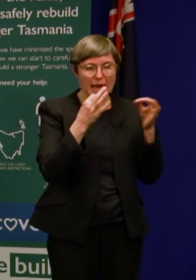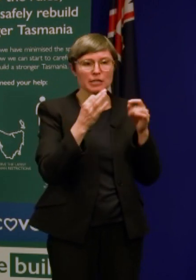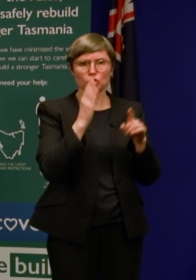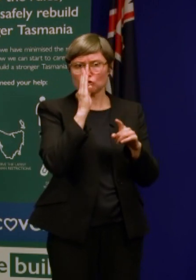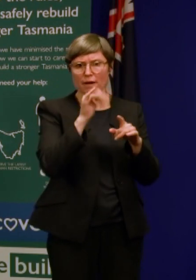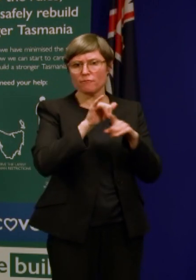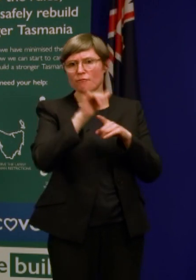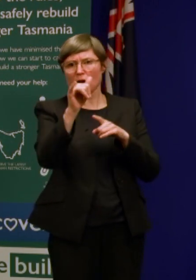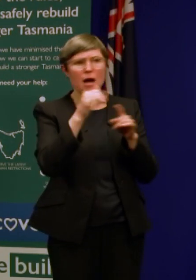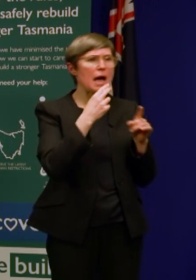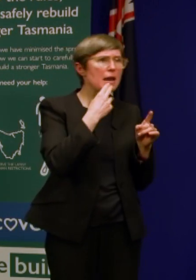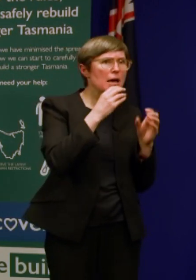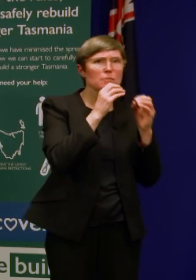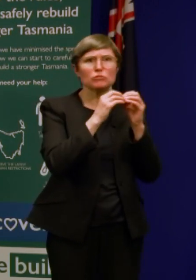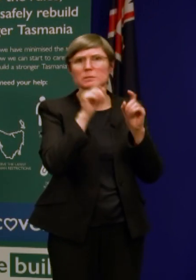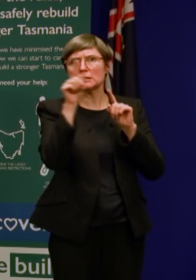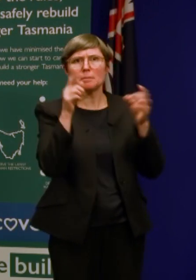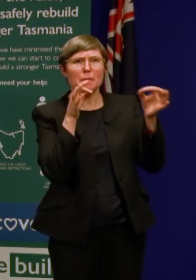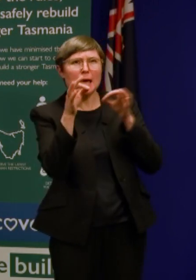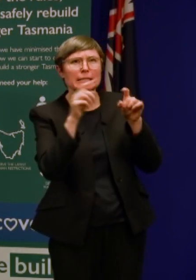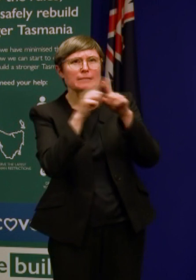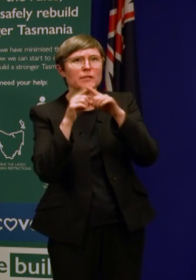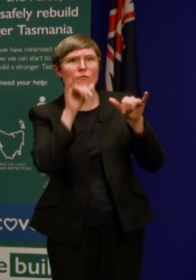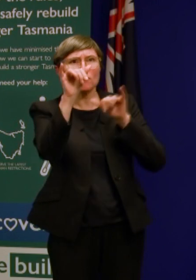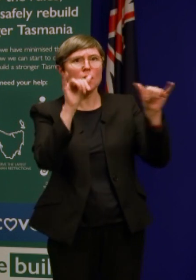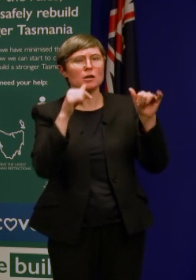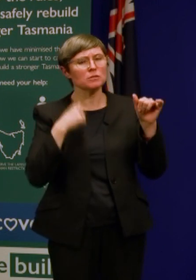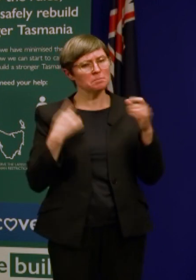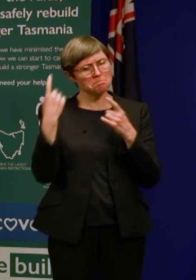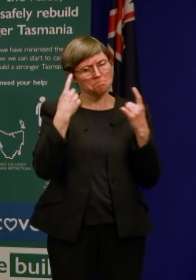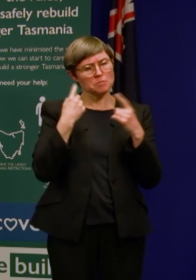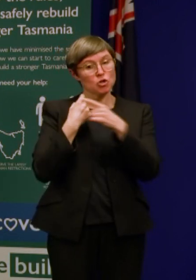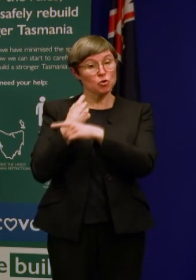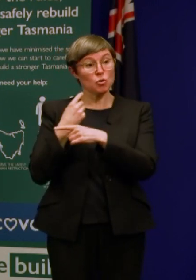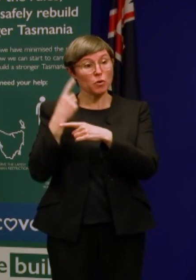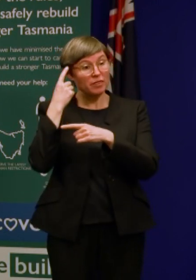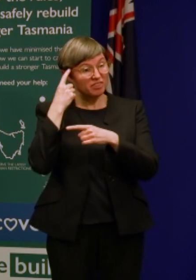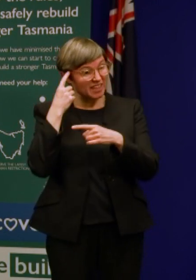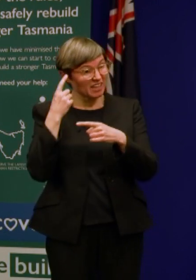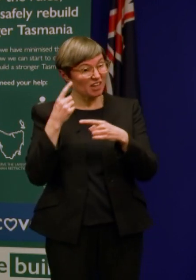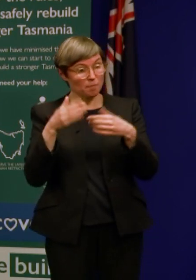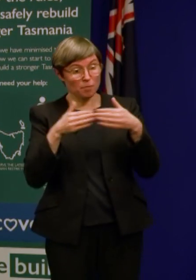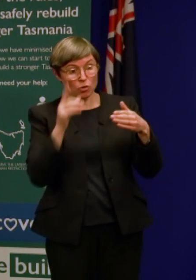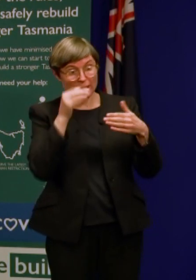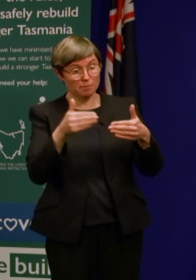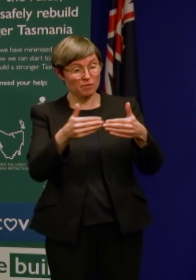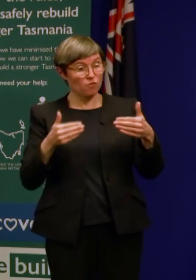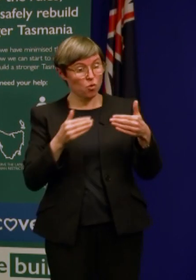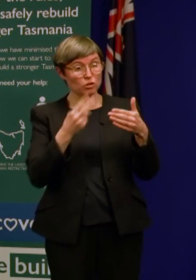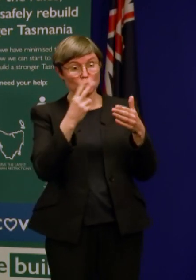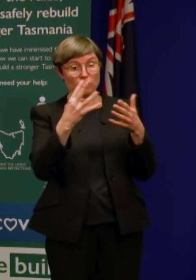Given that aside from Victoria, everywhere else in Australia is quite safe, would you look at potentially opening our borders earlier than July 24? No.